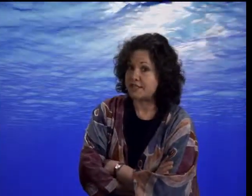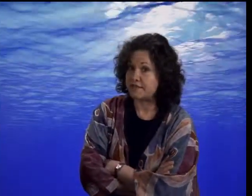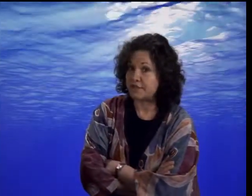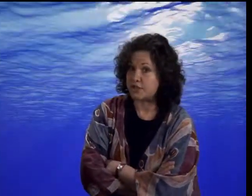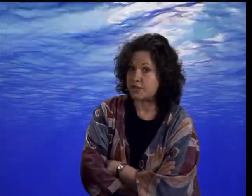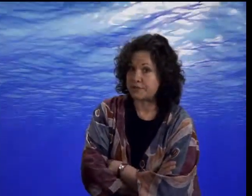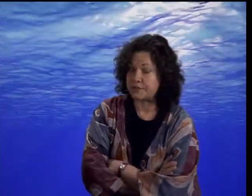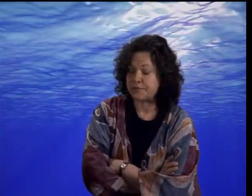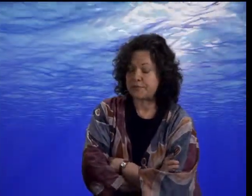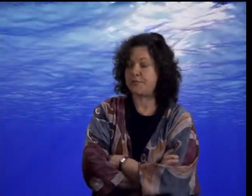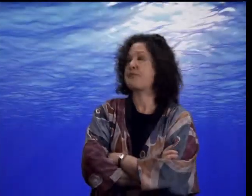fish.